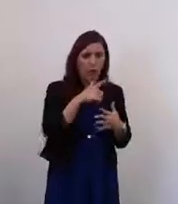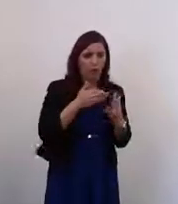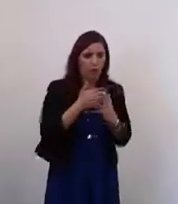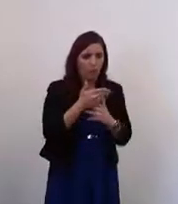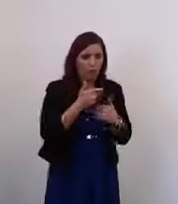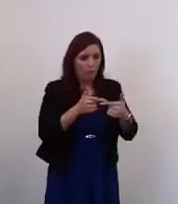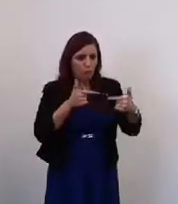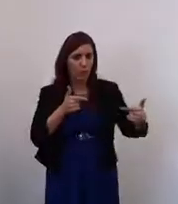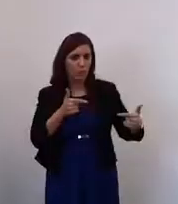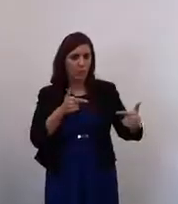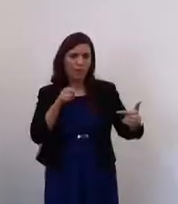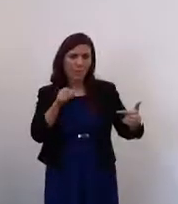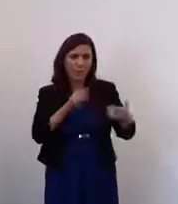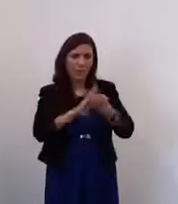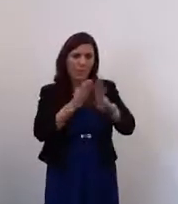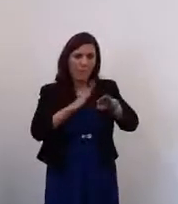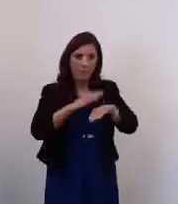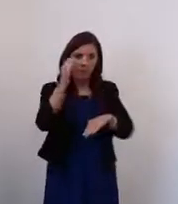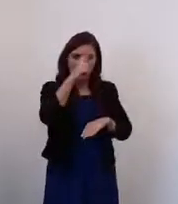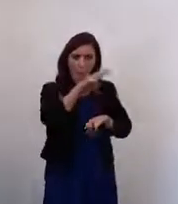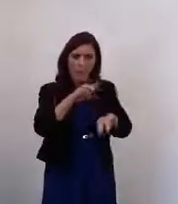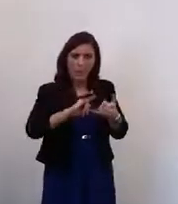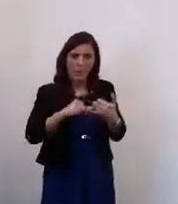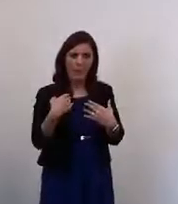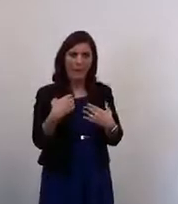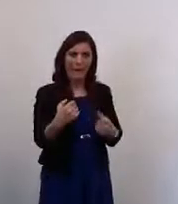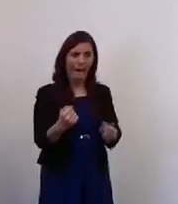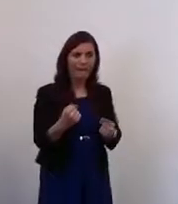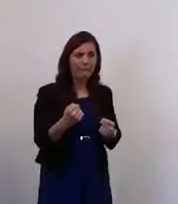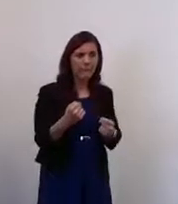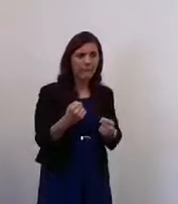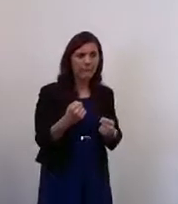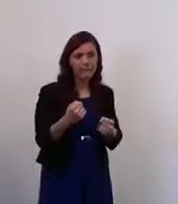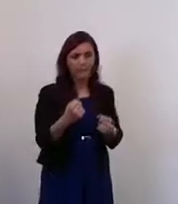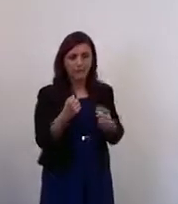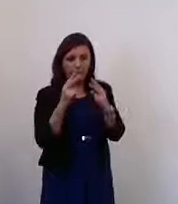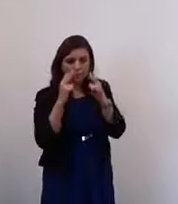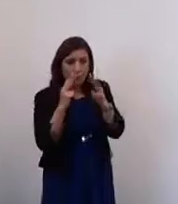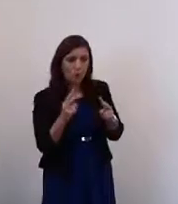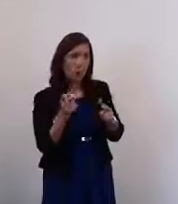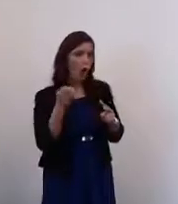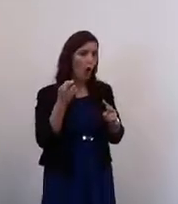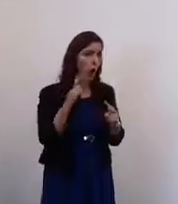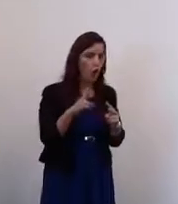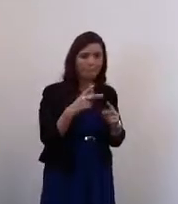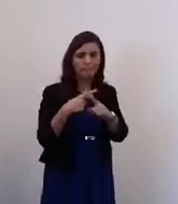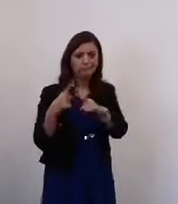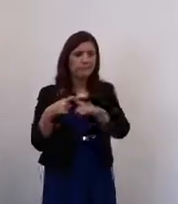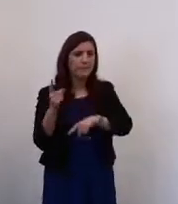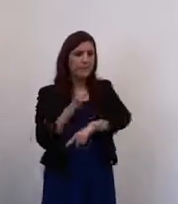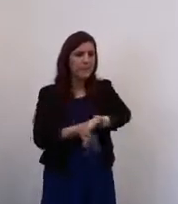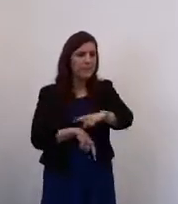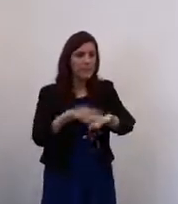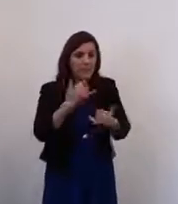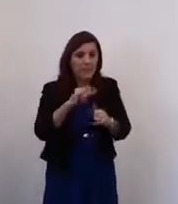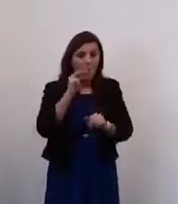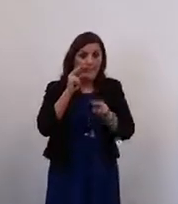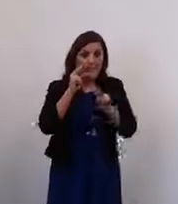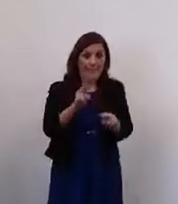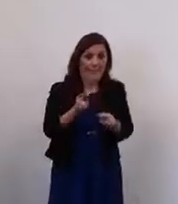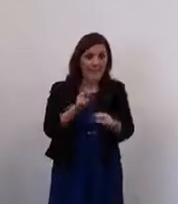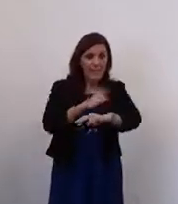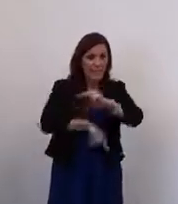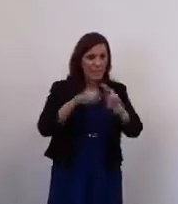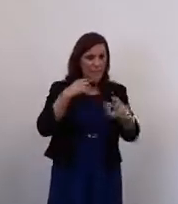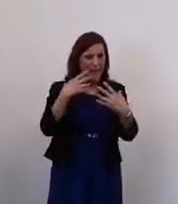difficult for people who have a visual disability that's very obvious. And the